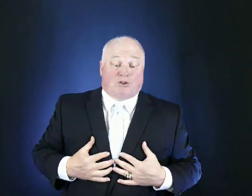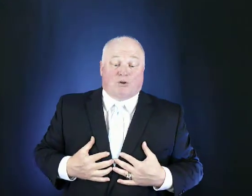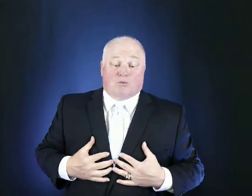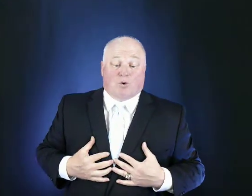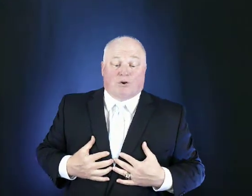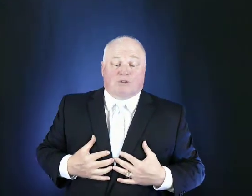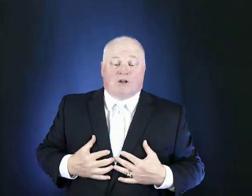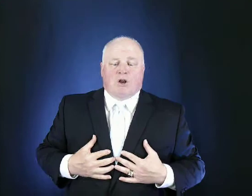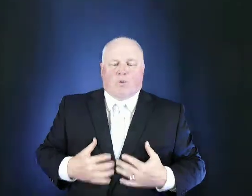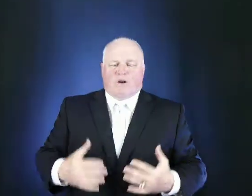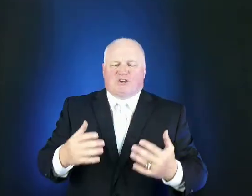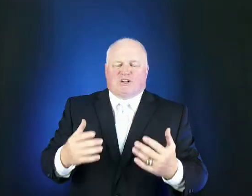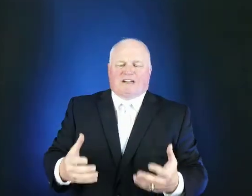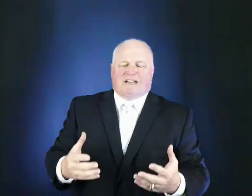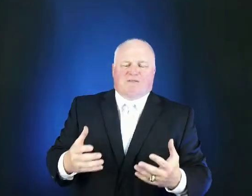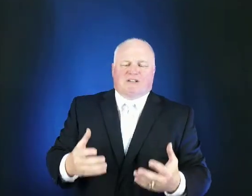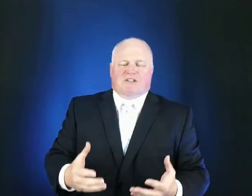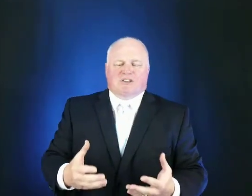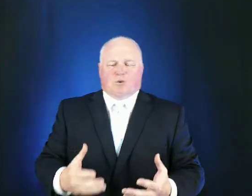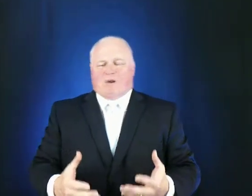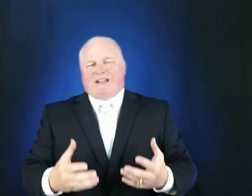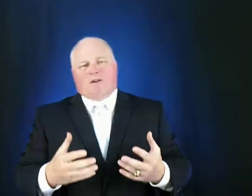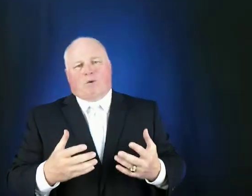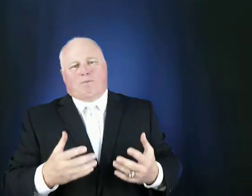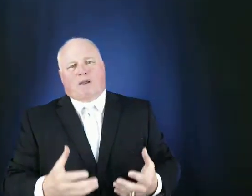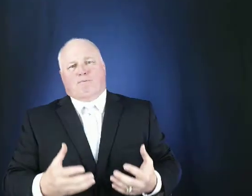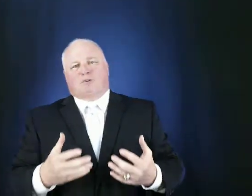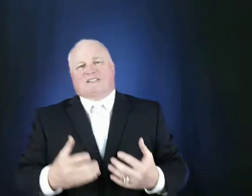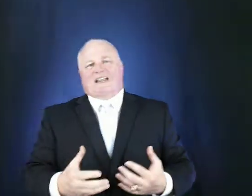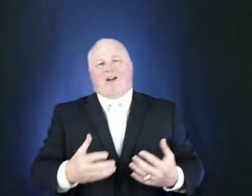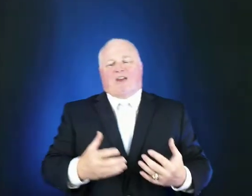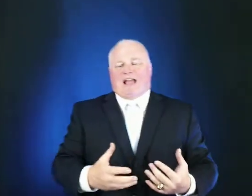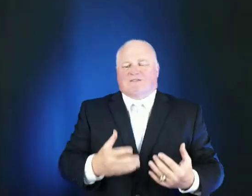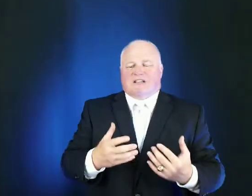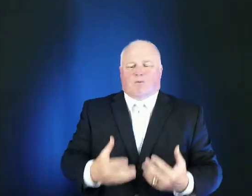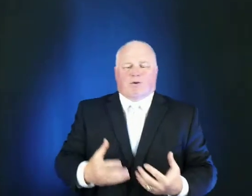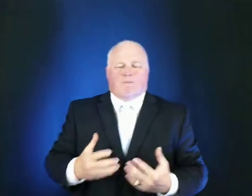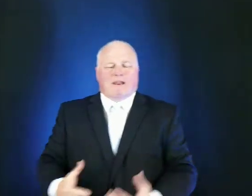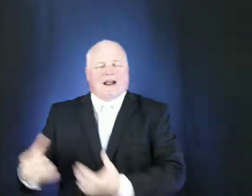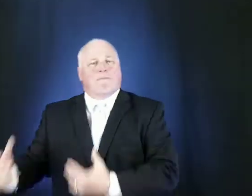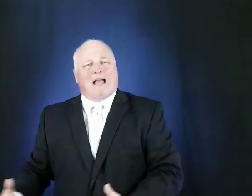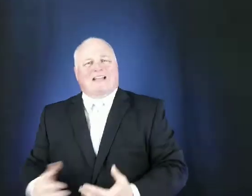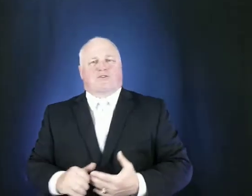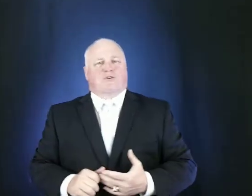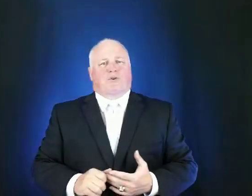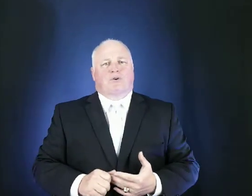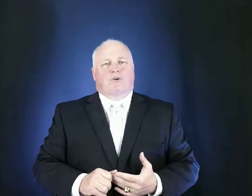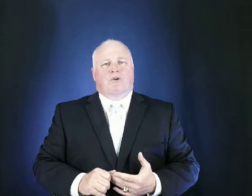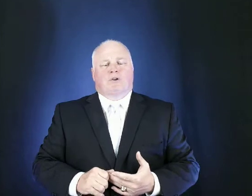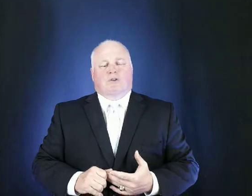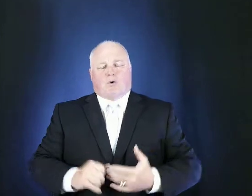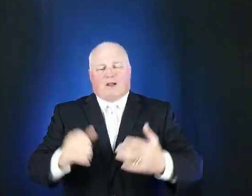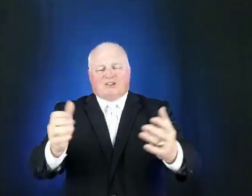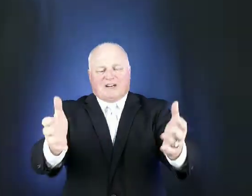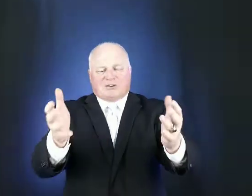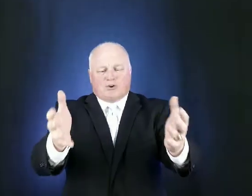use words we should live in such a way that when people see our lives they want to meet our master the question is are you